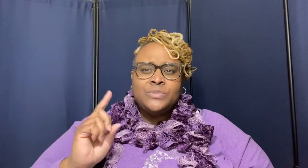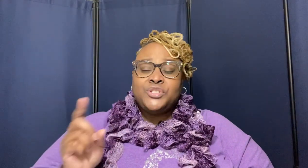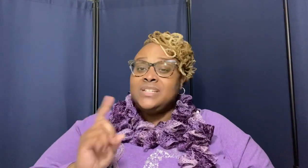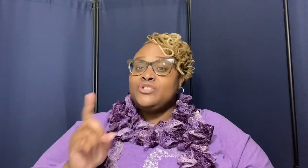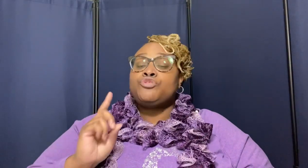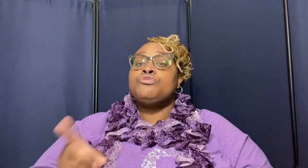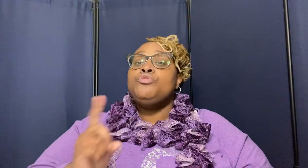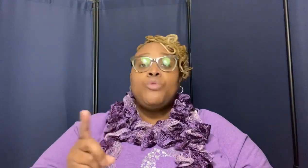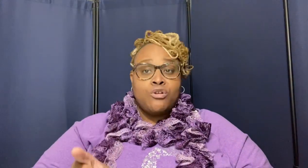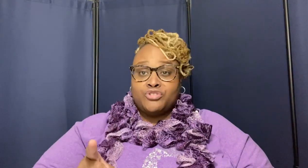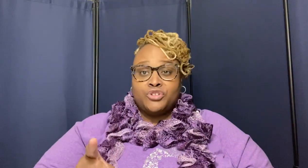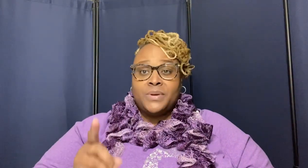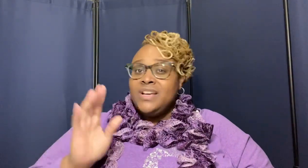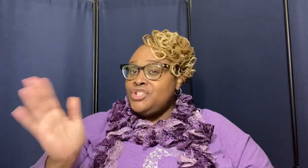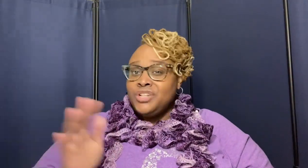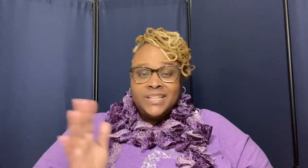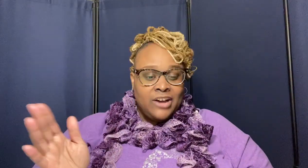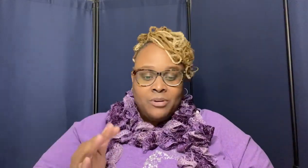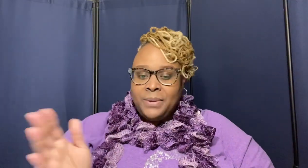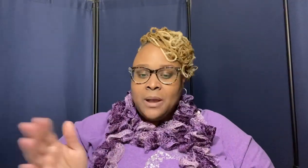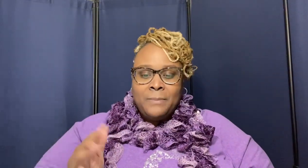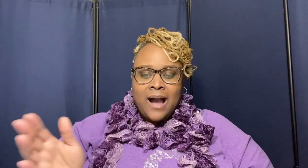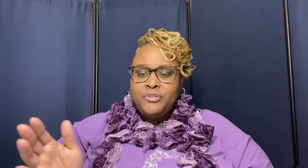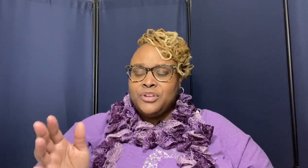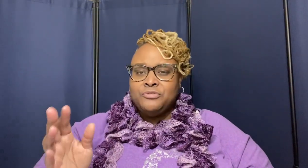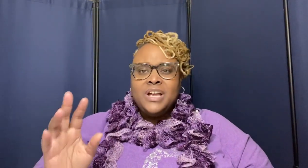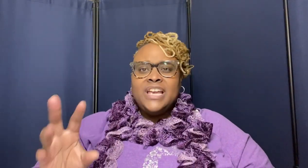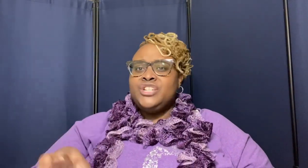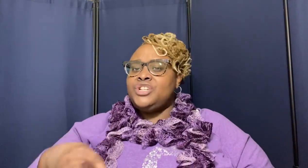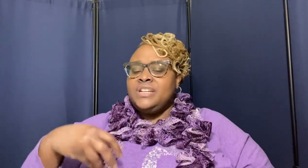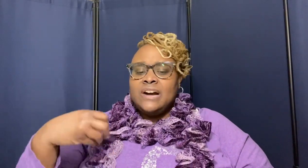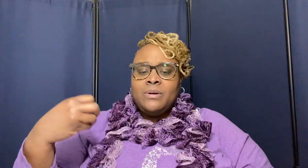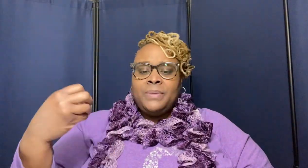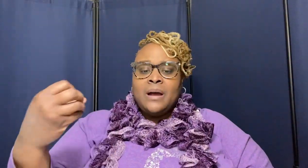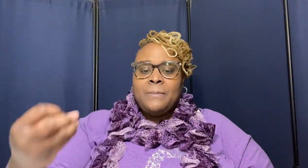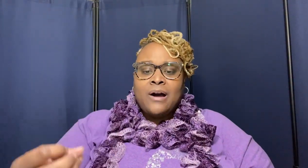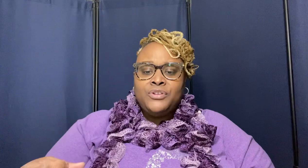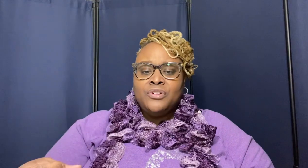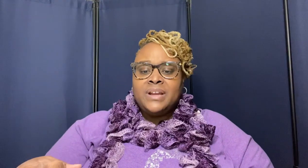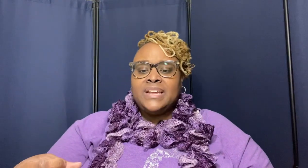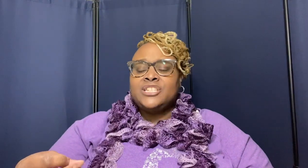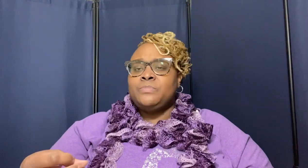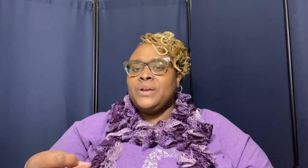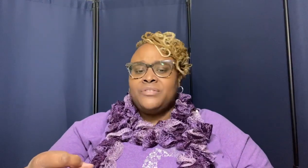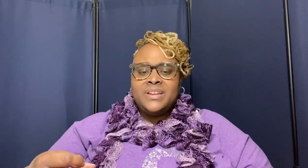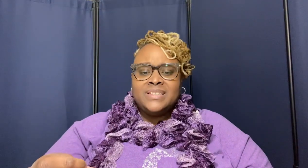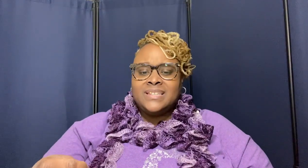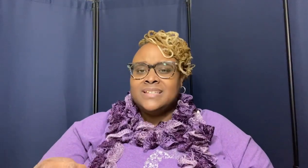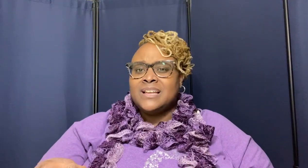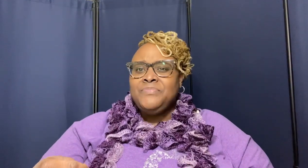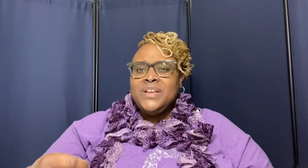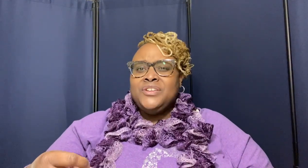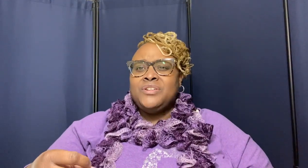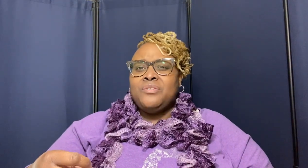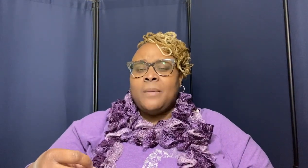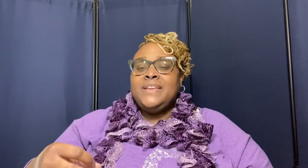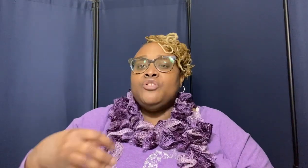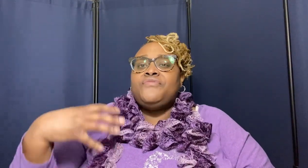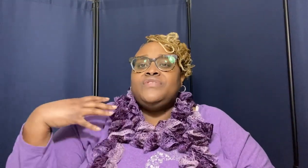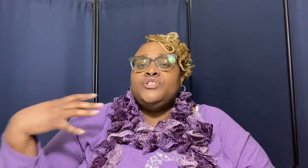should true worship should never be about you it should never be about your experiences and you know i mean your your